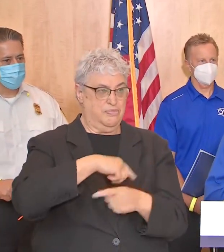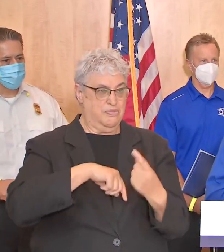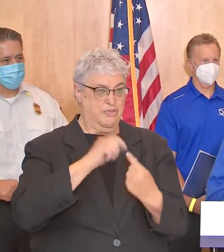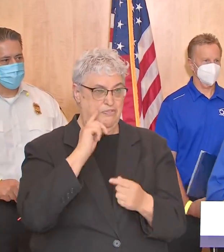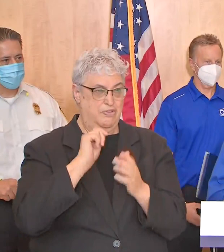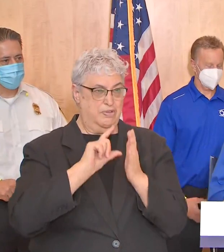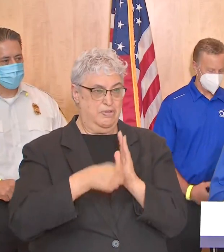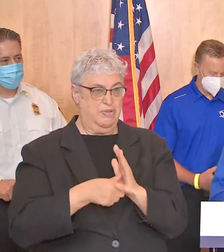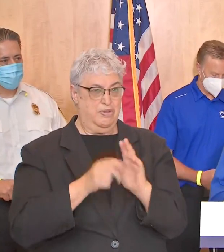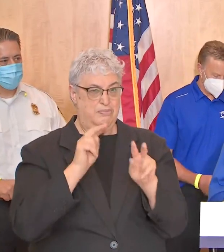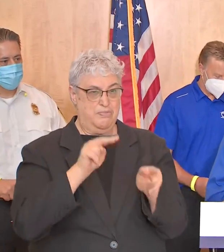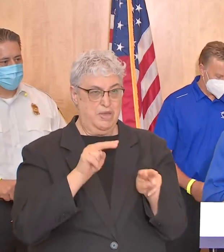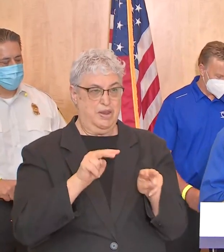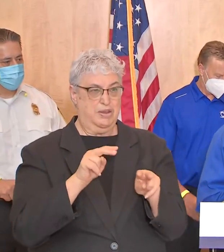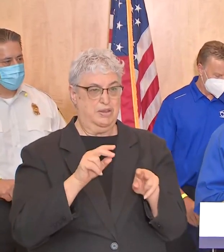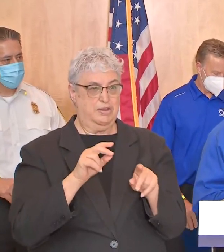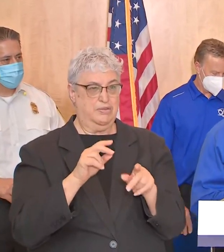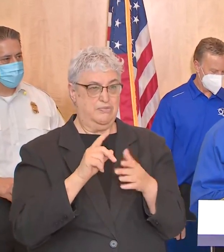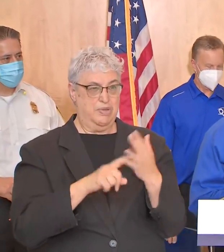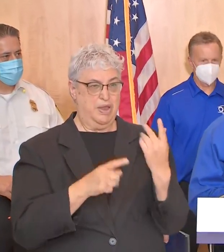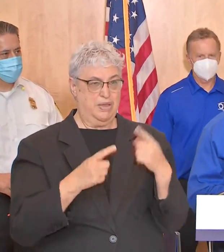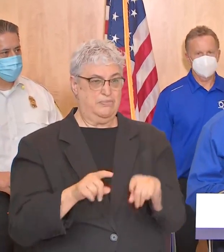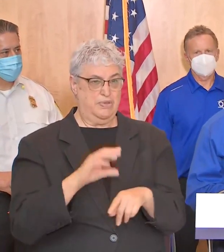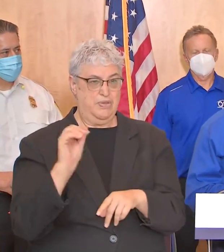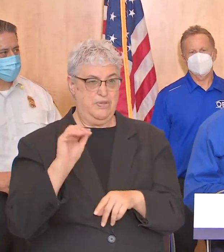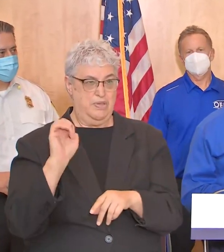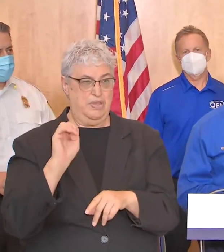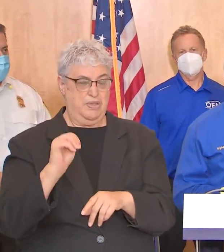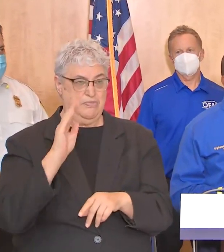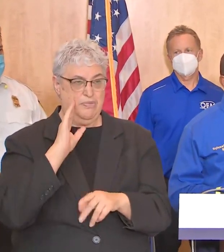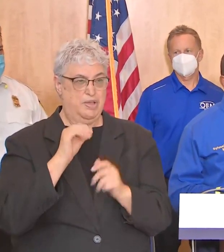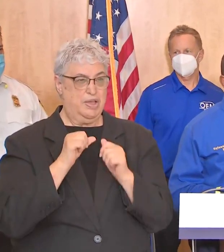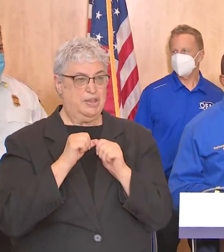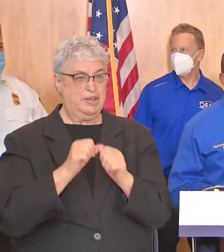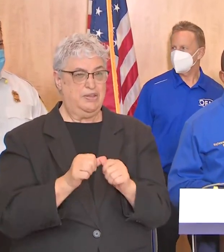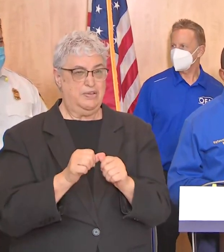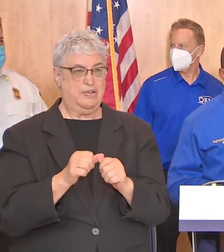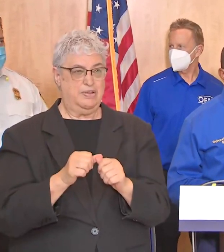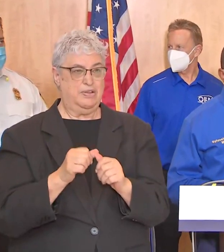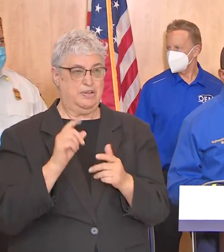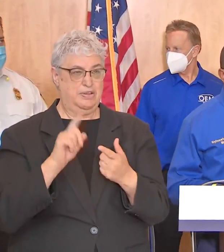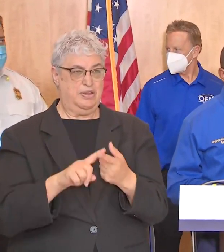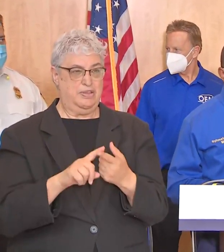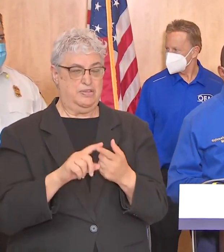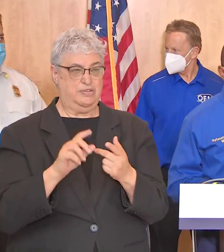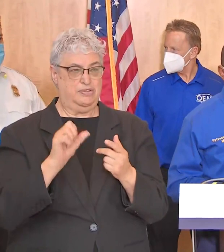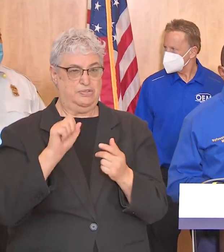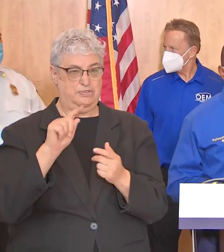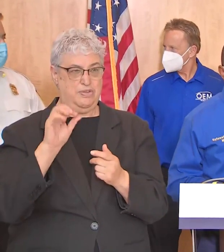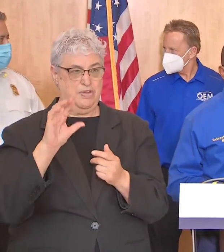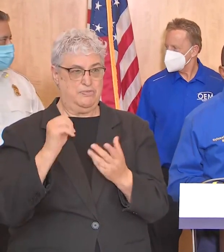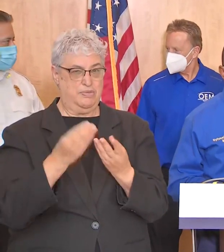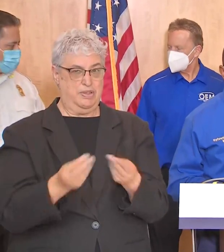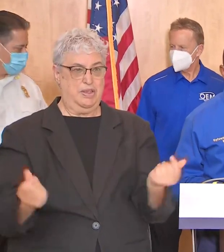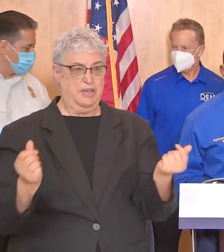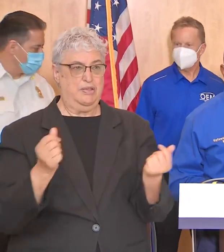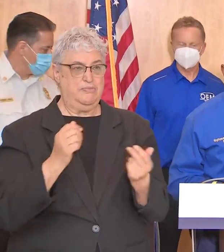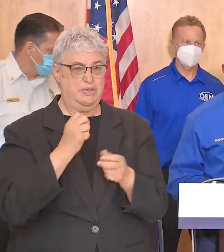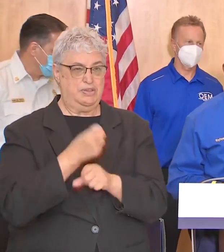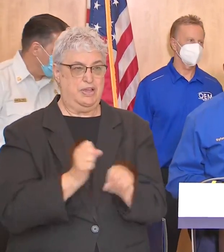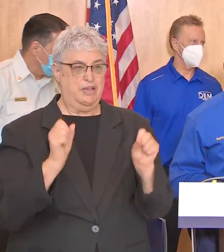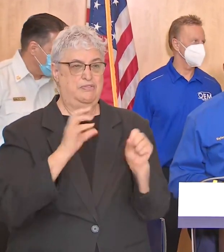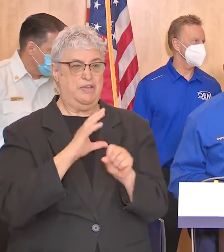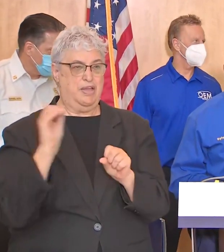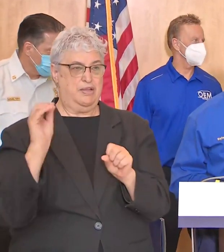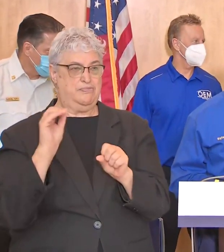while to monitor the situation and oem will continue to be activated until this storm has cleared our area so please be safe